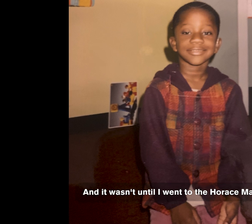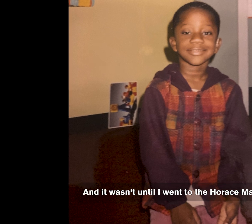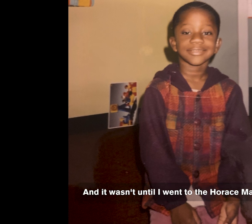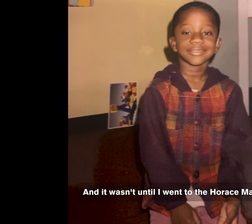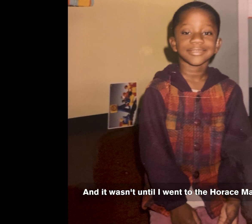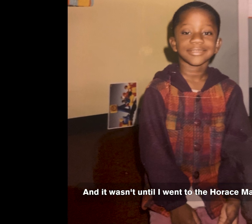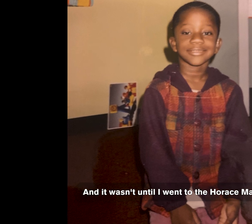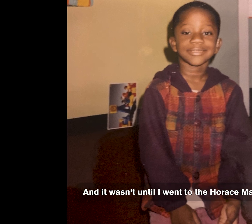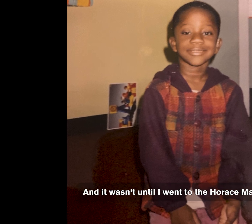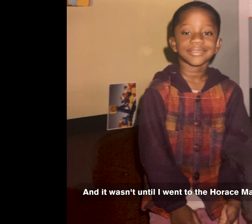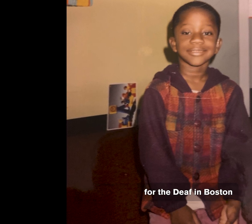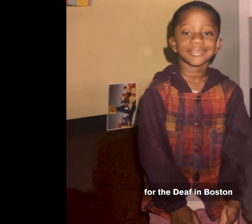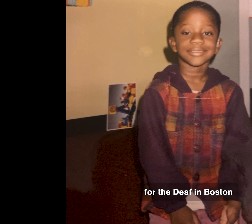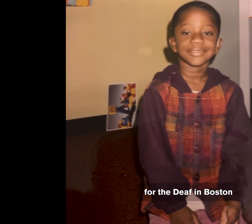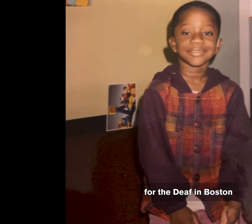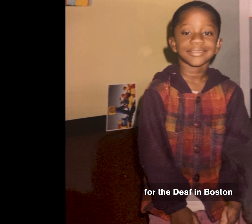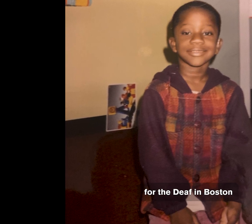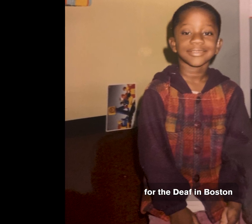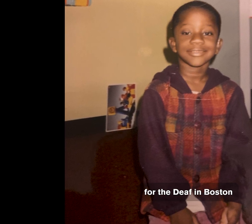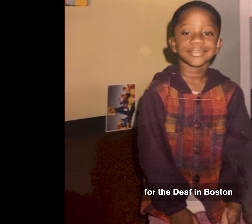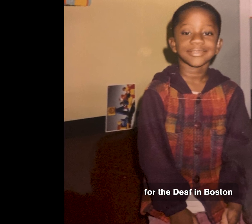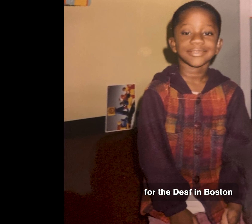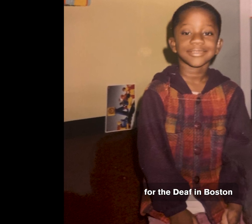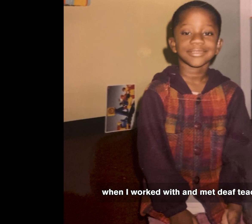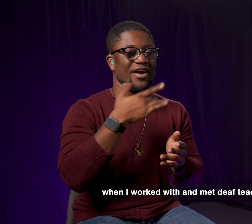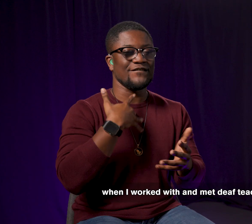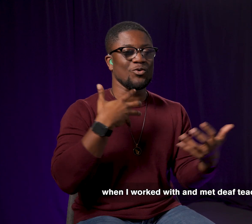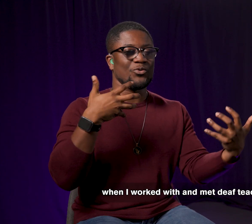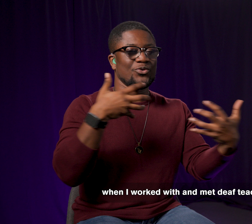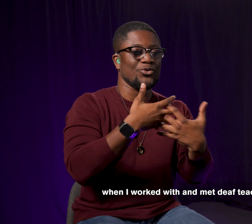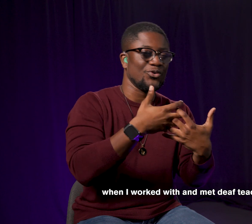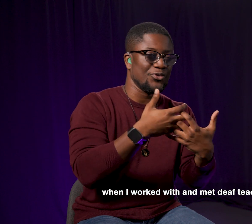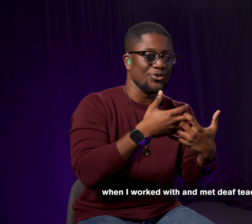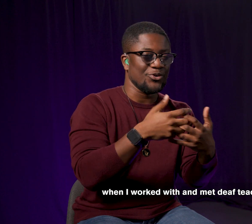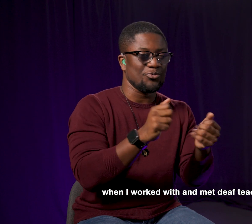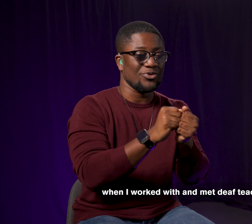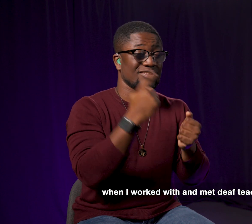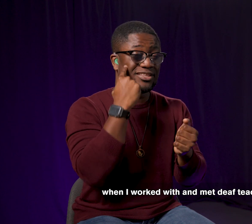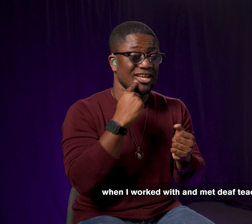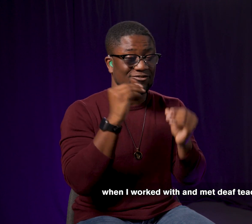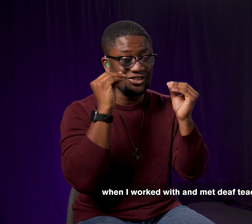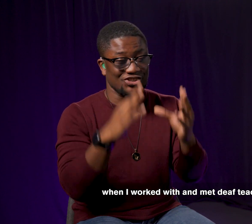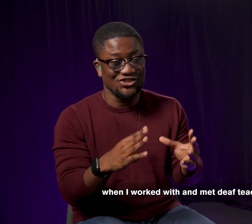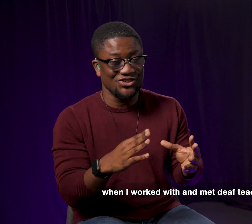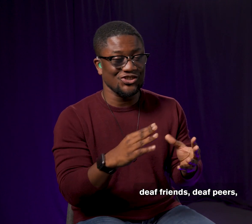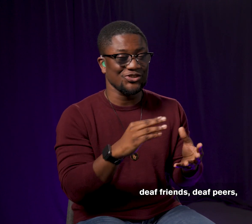I went to the Horace Mann School for the Deaf in Boston, where I worked with and met deaf teachers, deaf